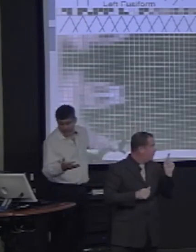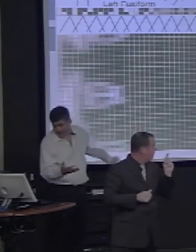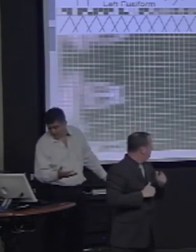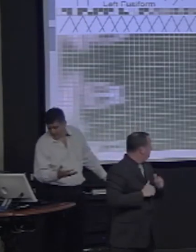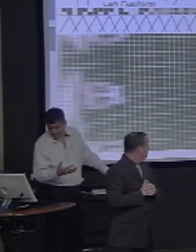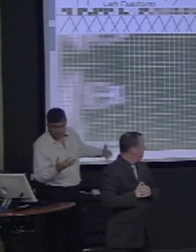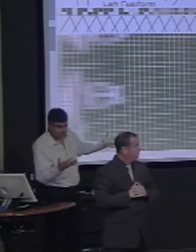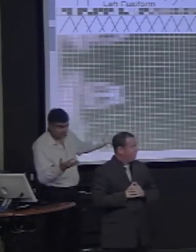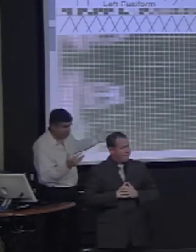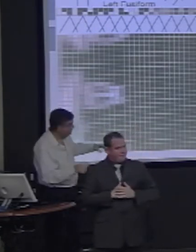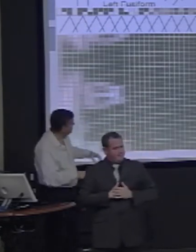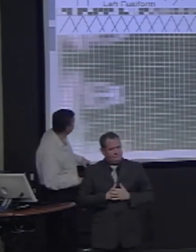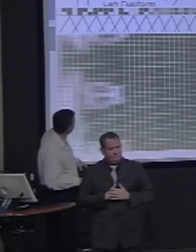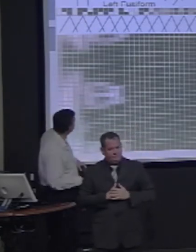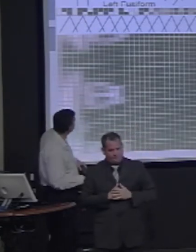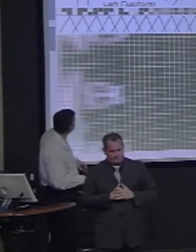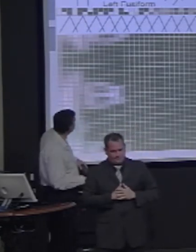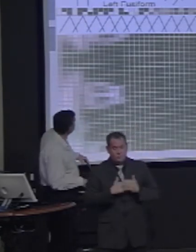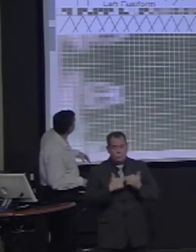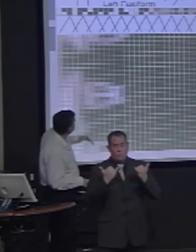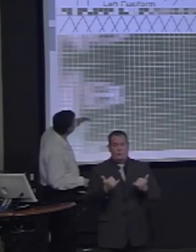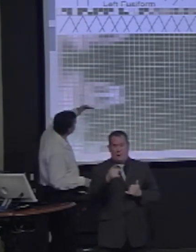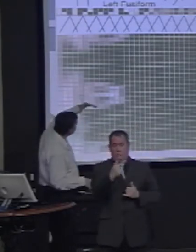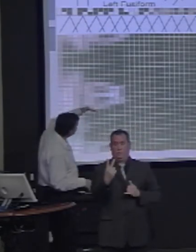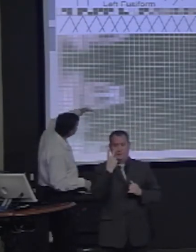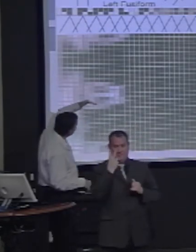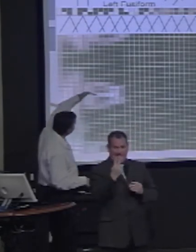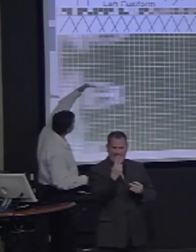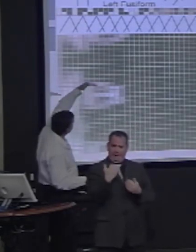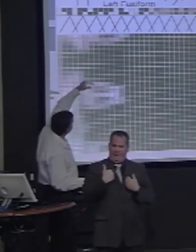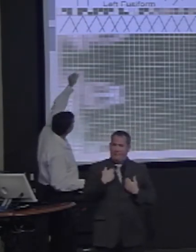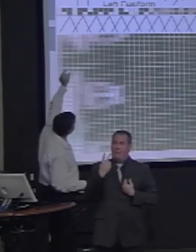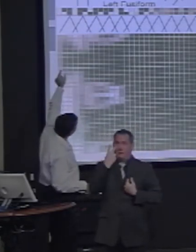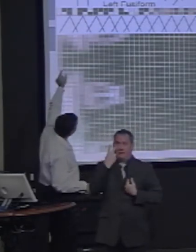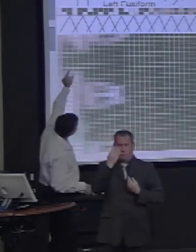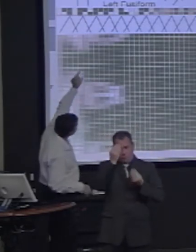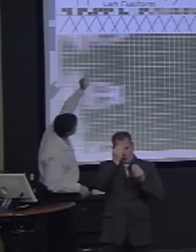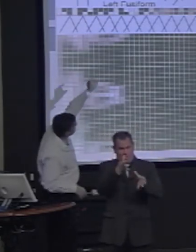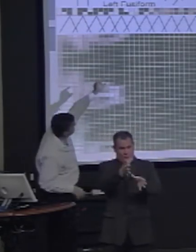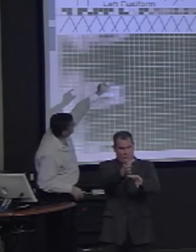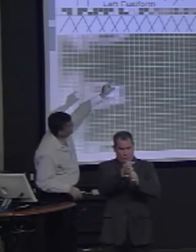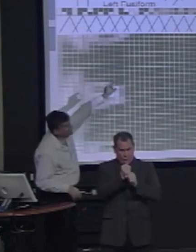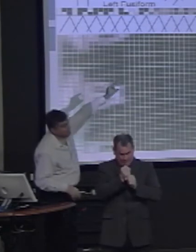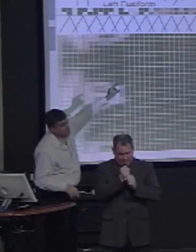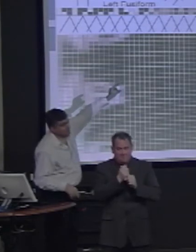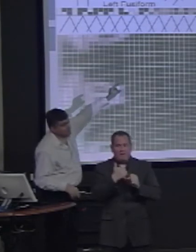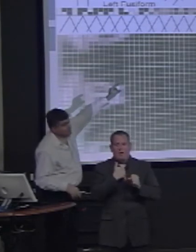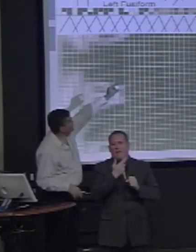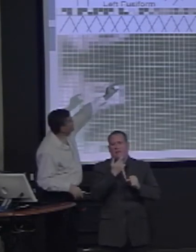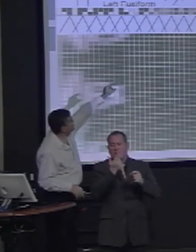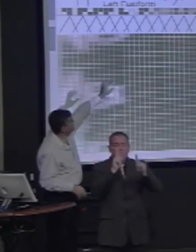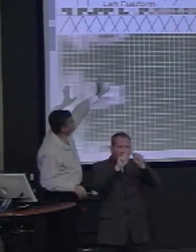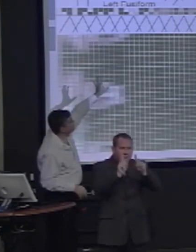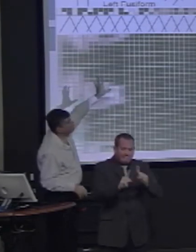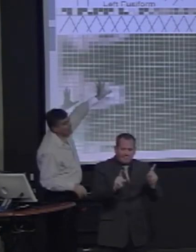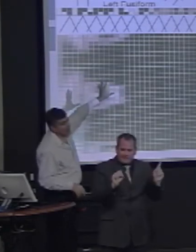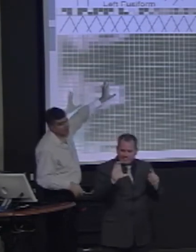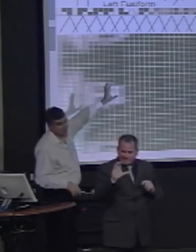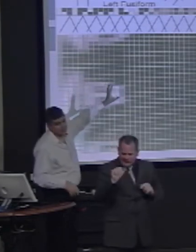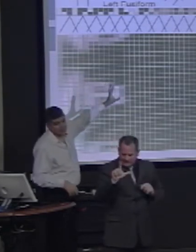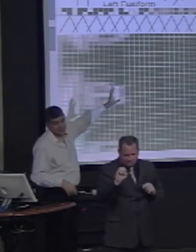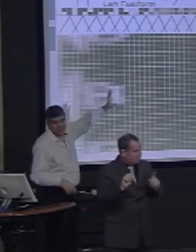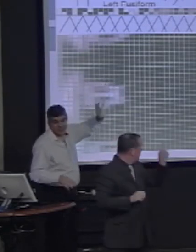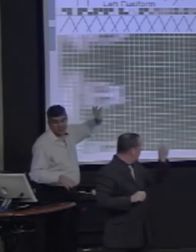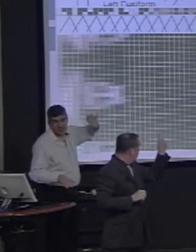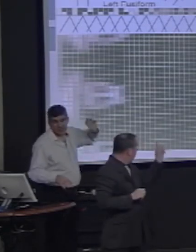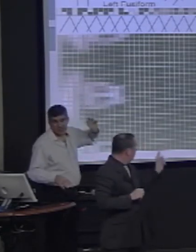some scaled input. It maps up to this intermediate level of representation. Each square